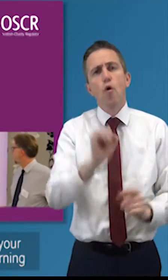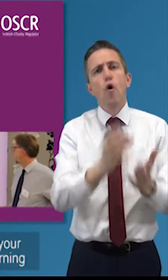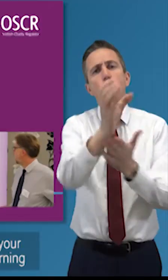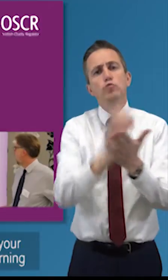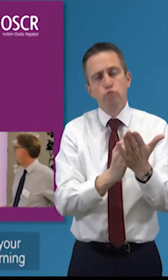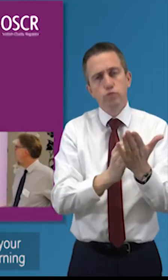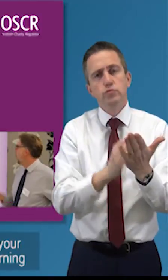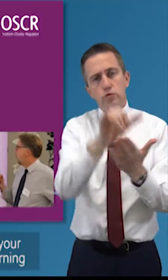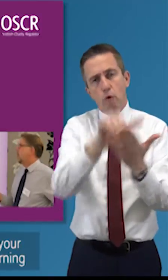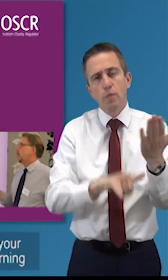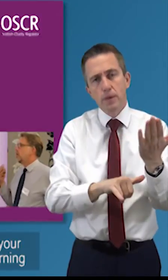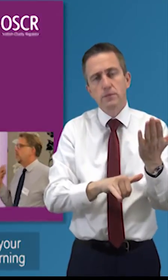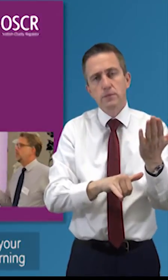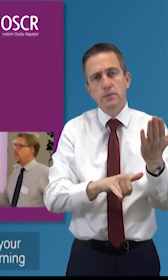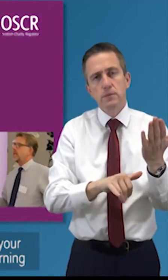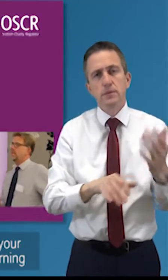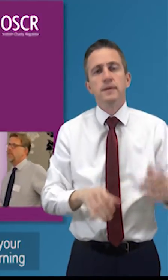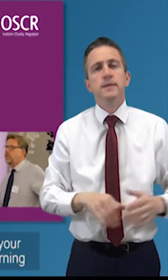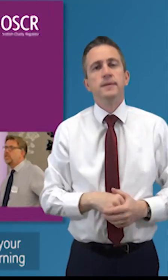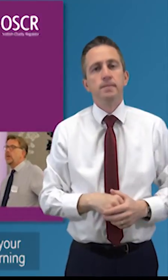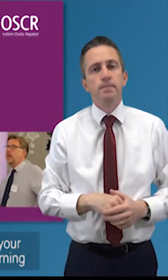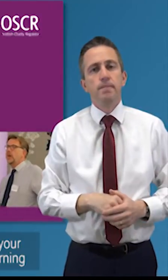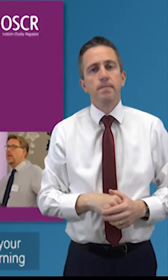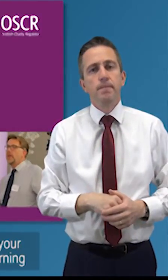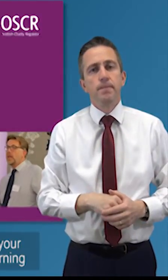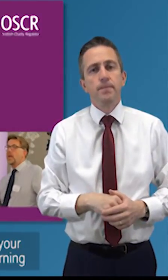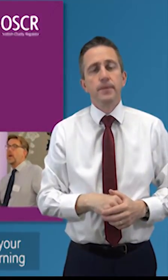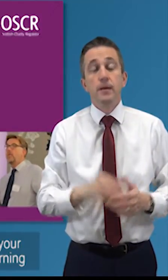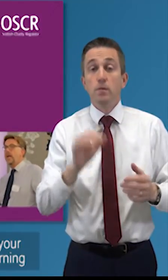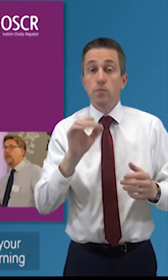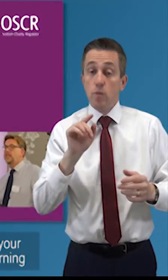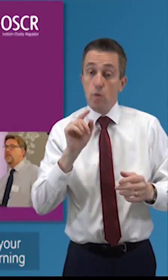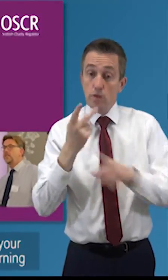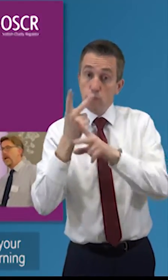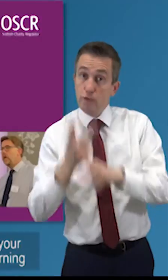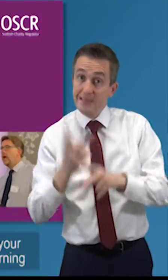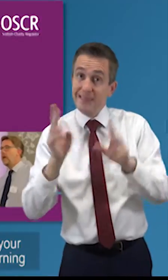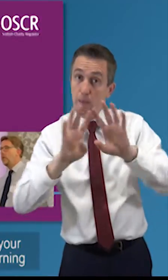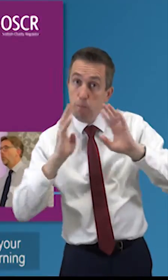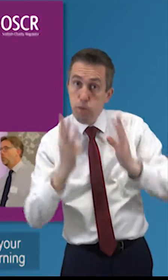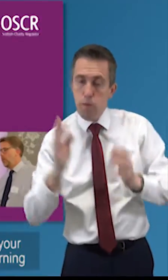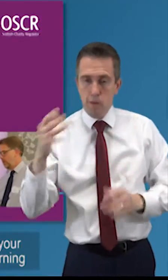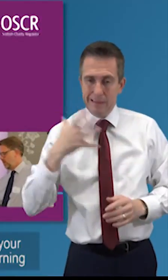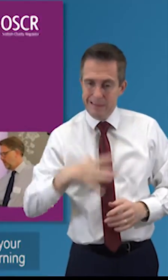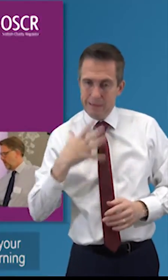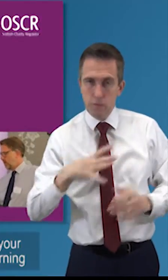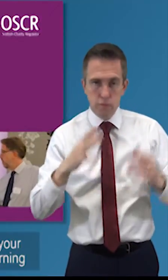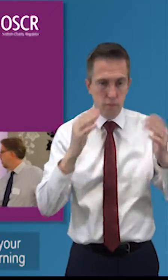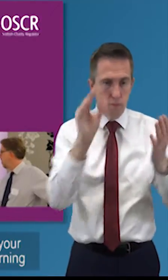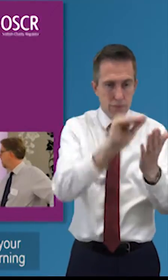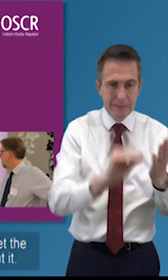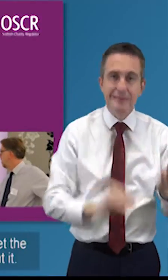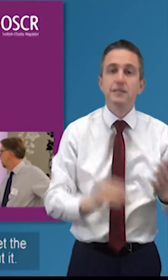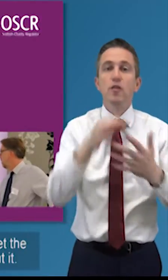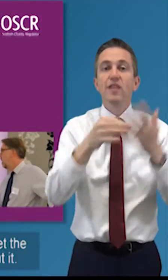but you need to make your decisions the key thing make your decisions in line with the purpose that's in that